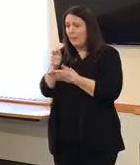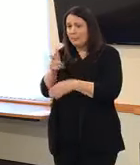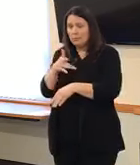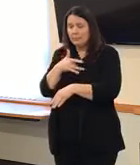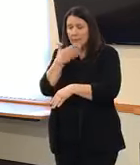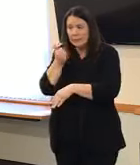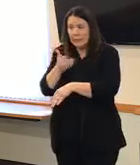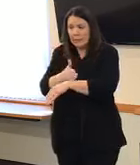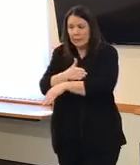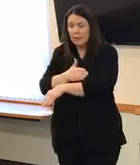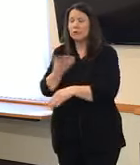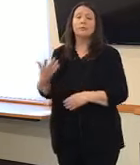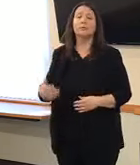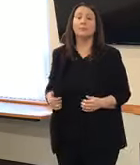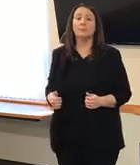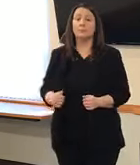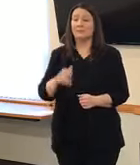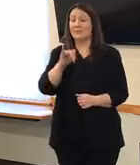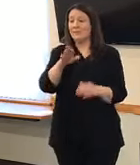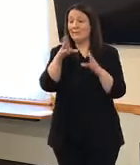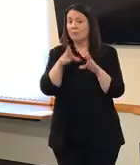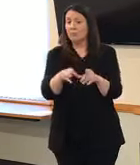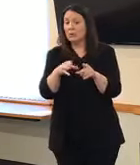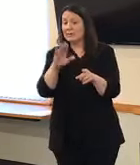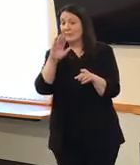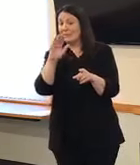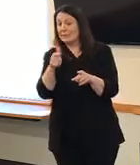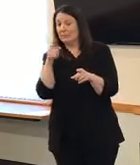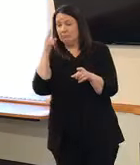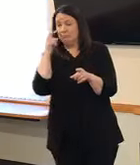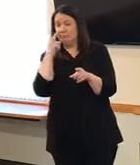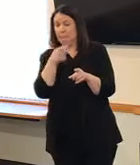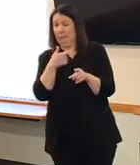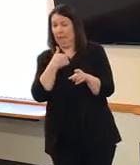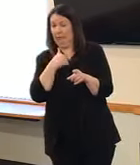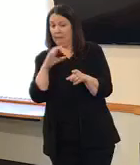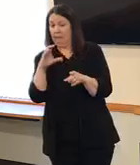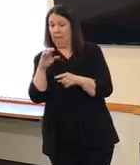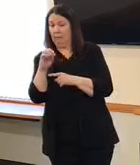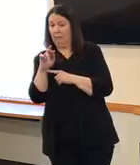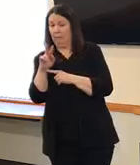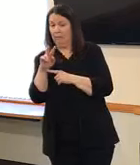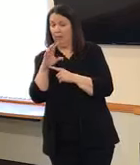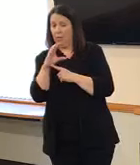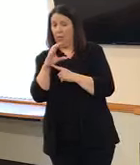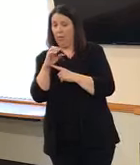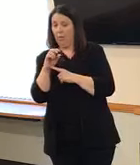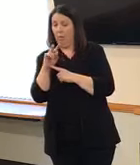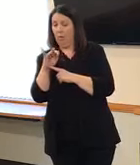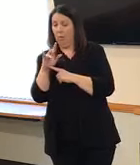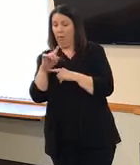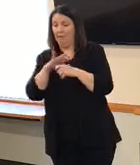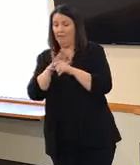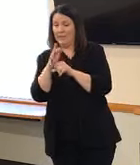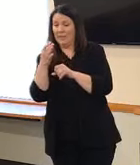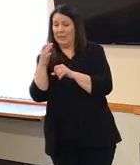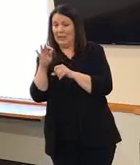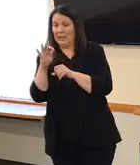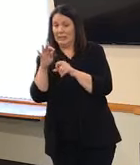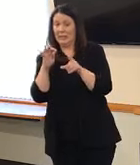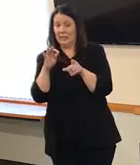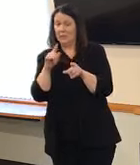have suspect or presumptive COVID as well, in the fact that you will still stay in isolation at home.